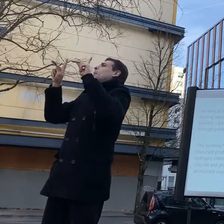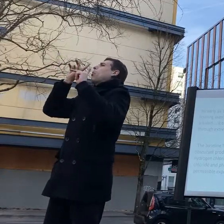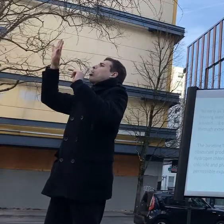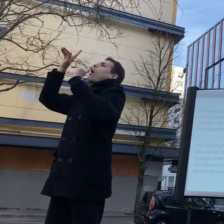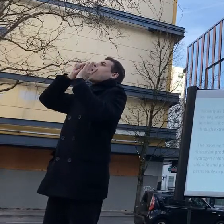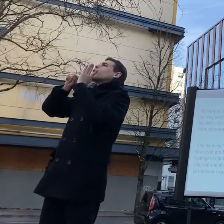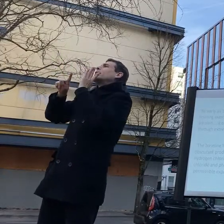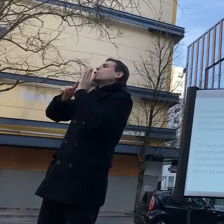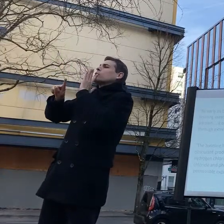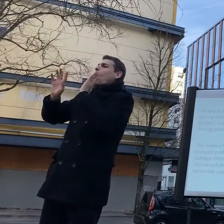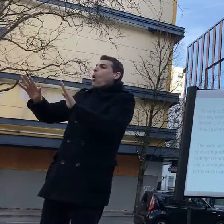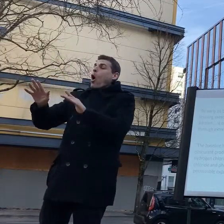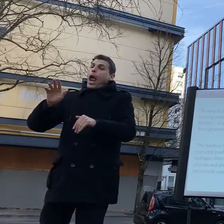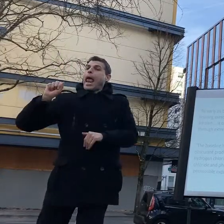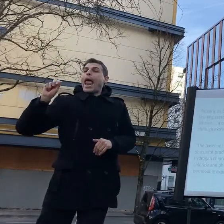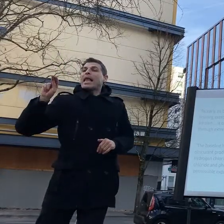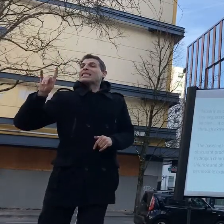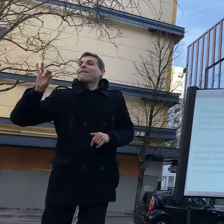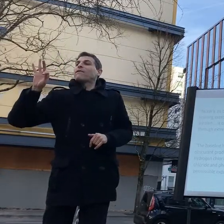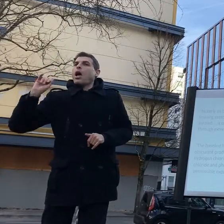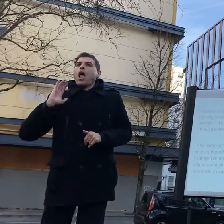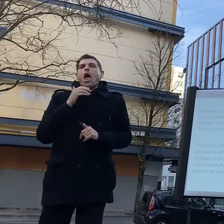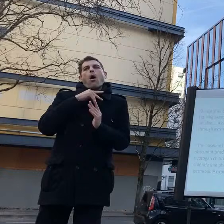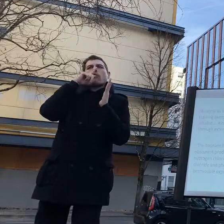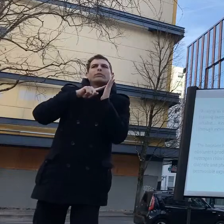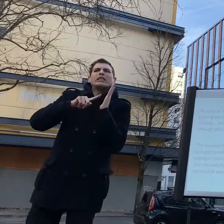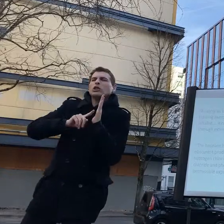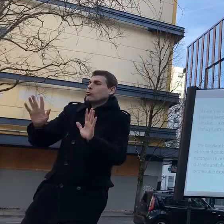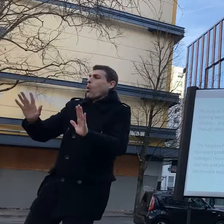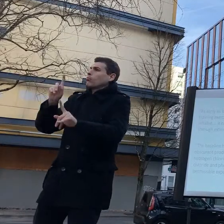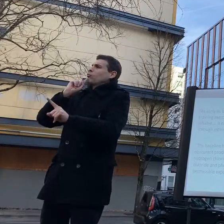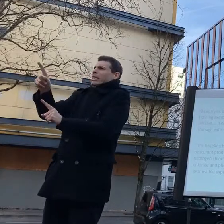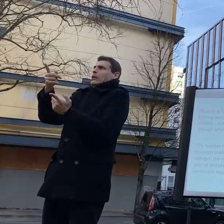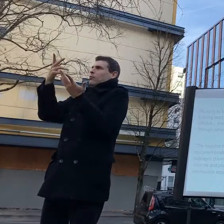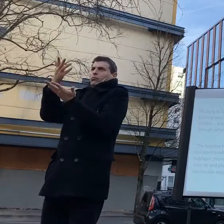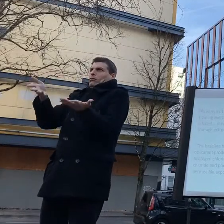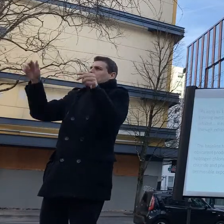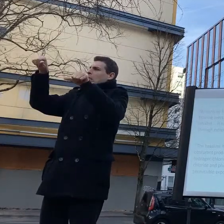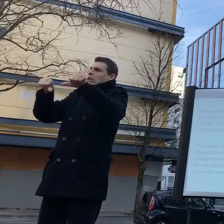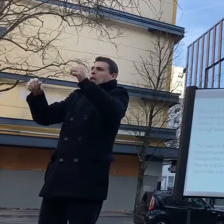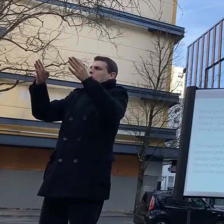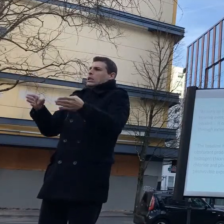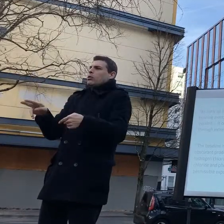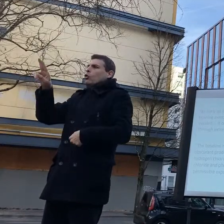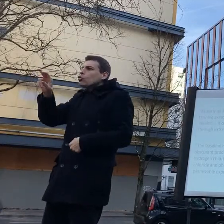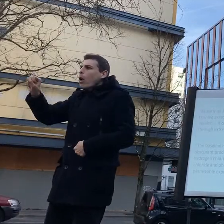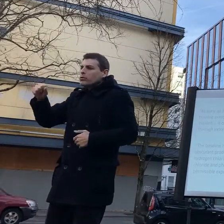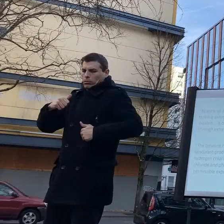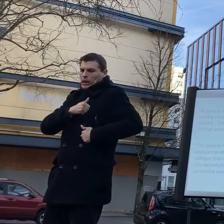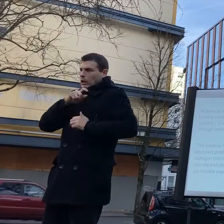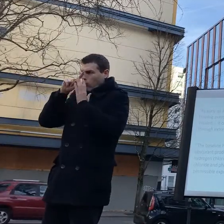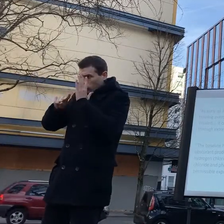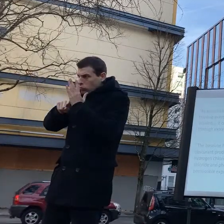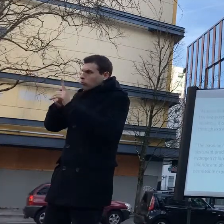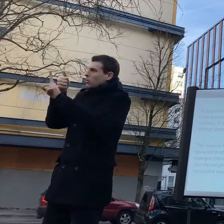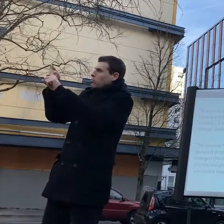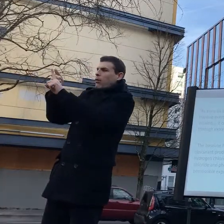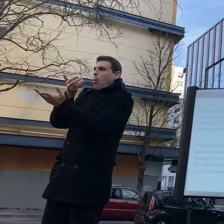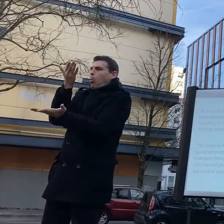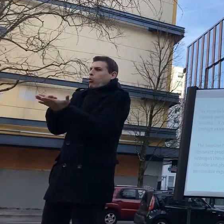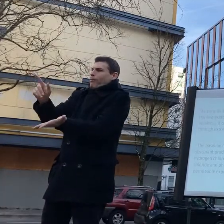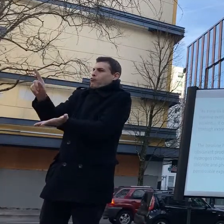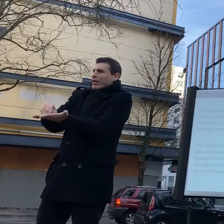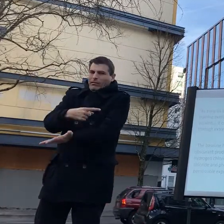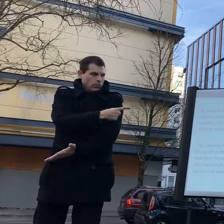osha permissible exposure level limits so we're not just talking about impacts on protesters we're also talking